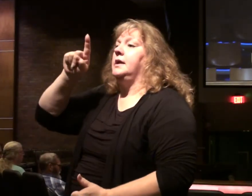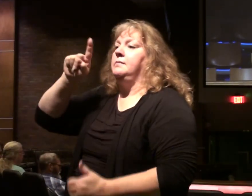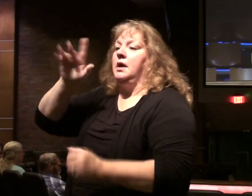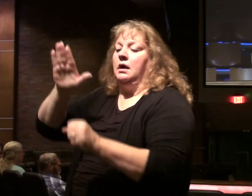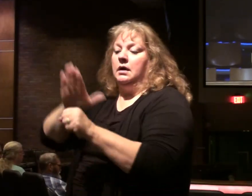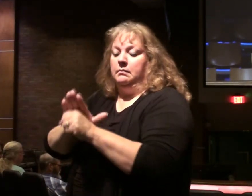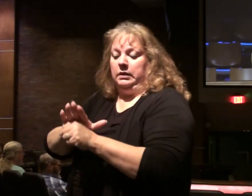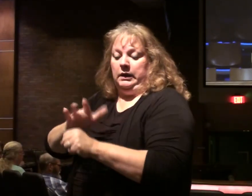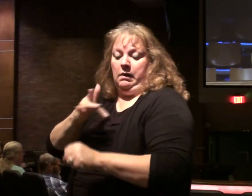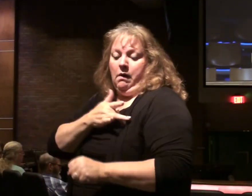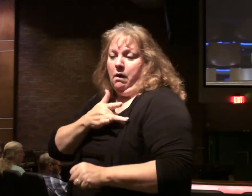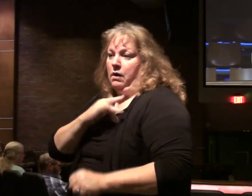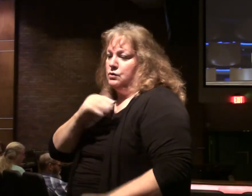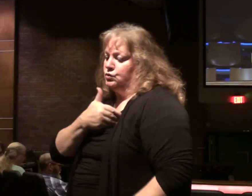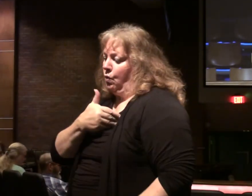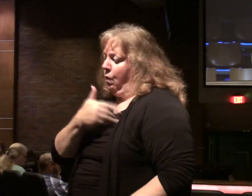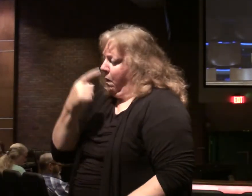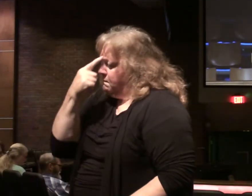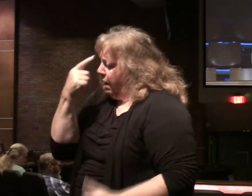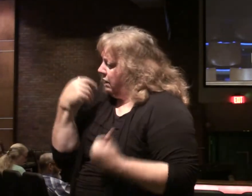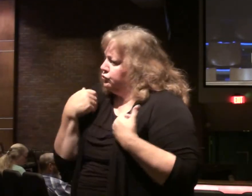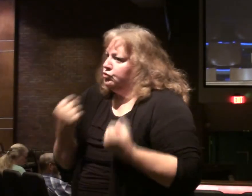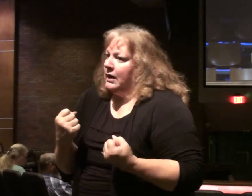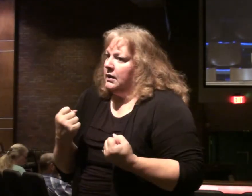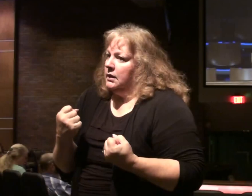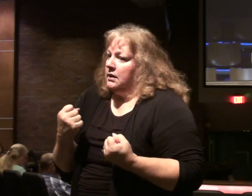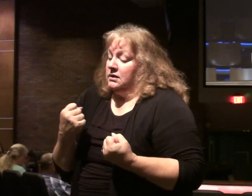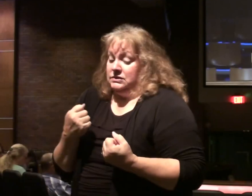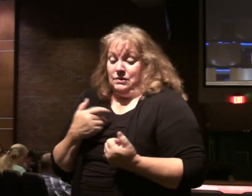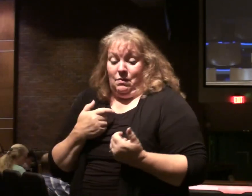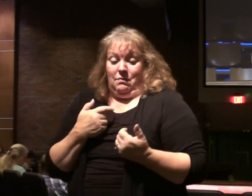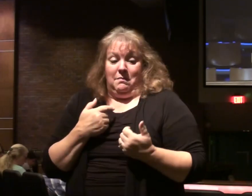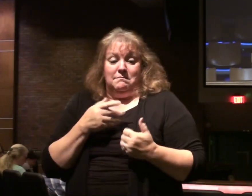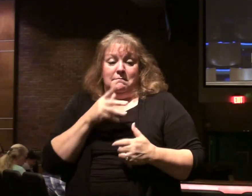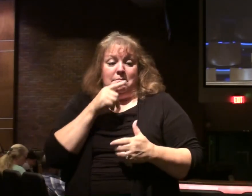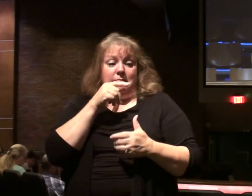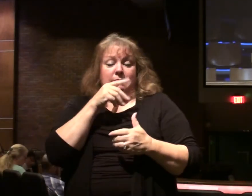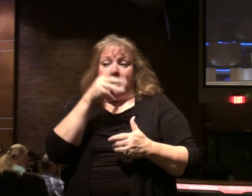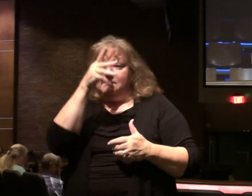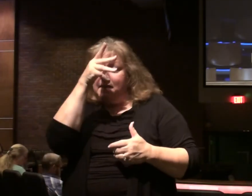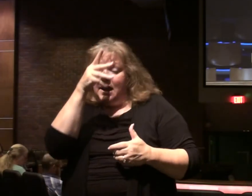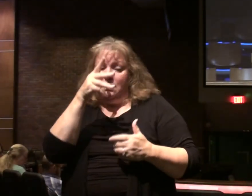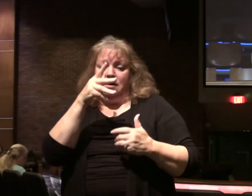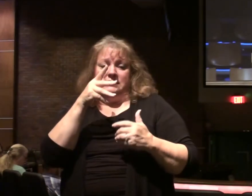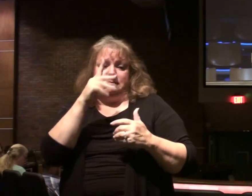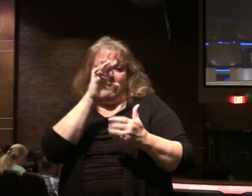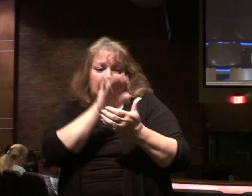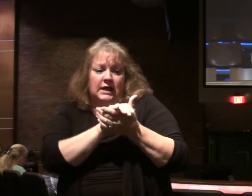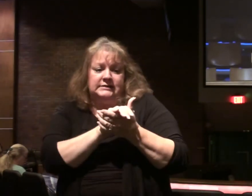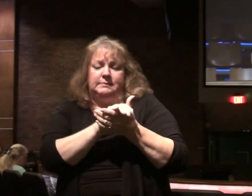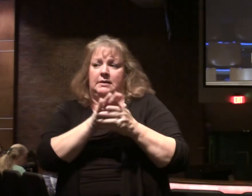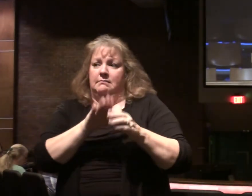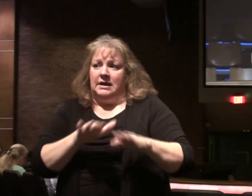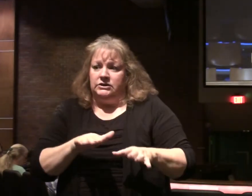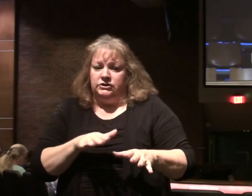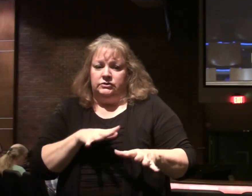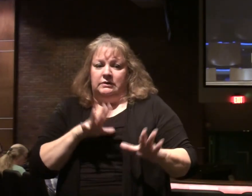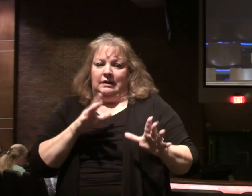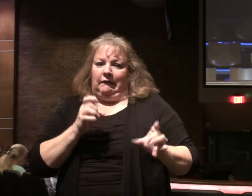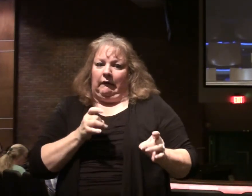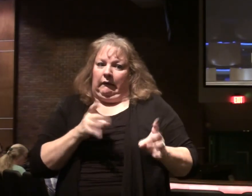mind, and strength. Who says here, you must hate peace, fame, and relationship. It's a relative sense, a comparative sense.